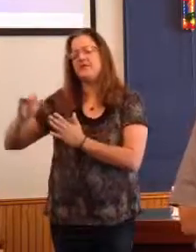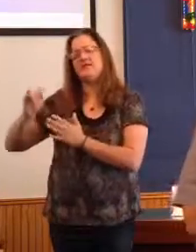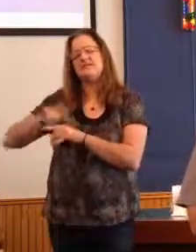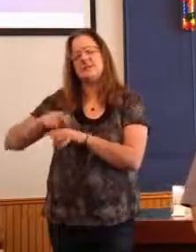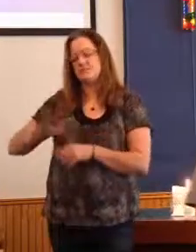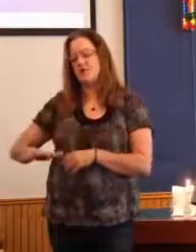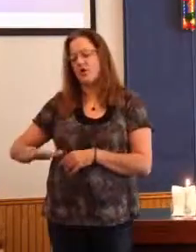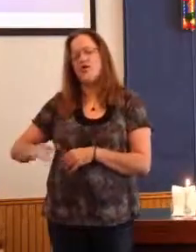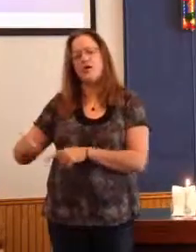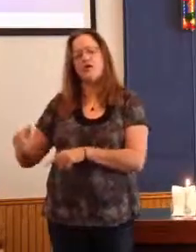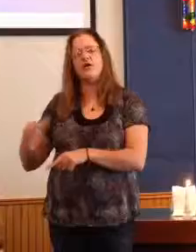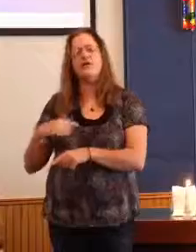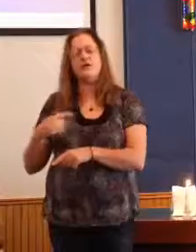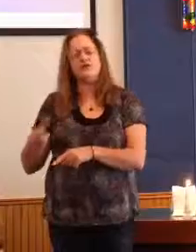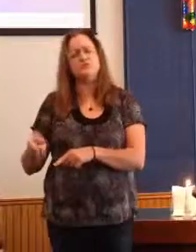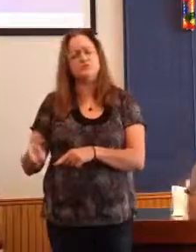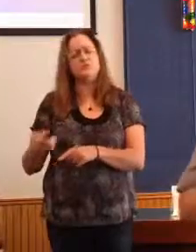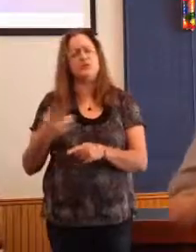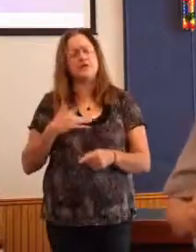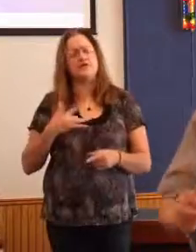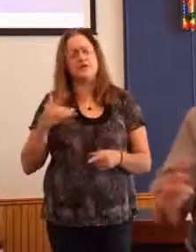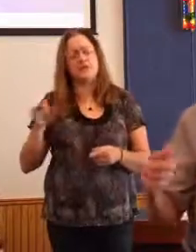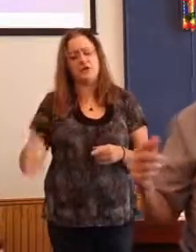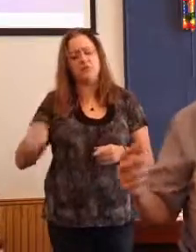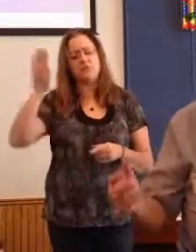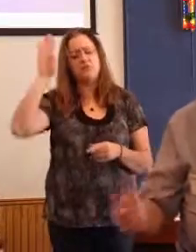So, he would have grown up during the trek.